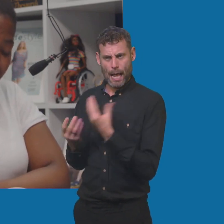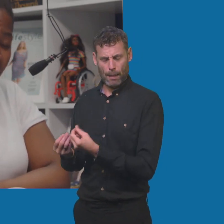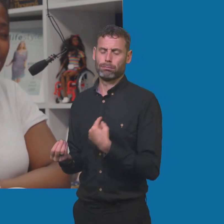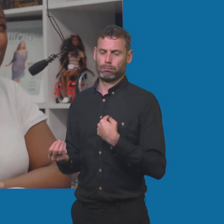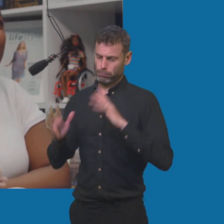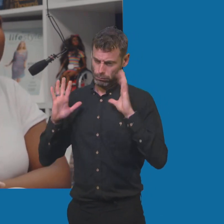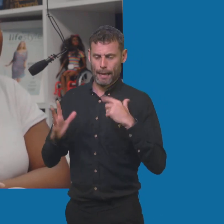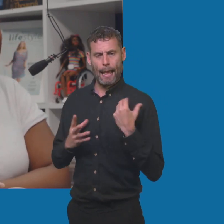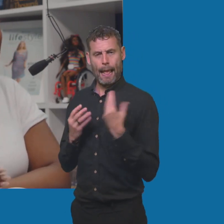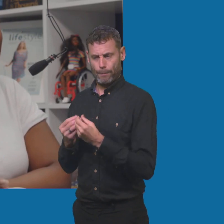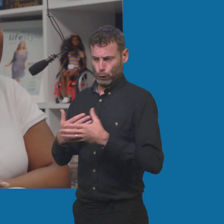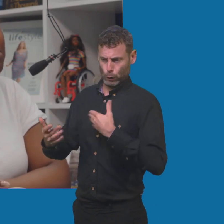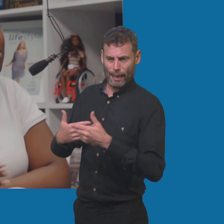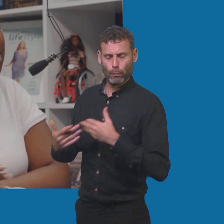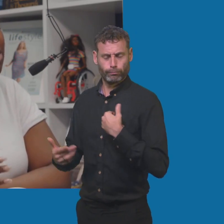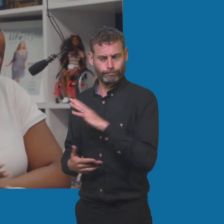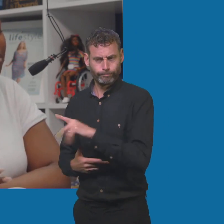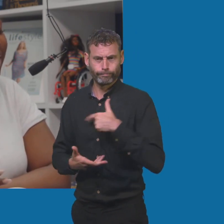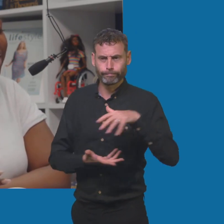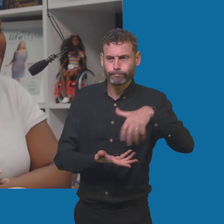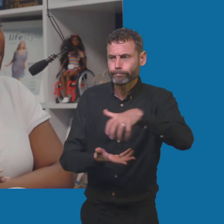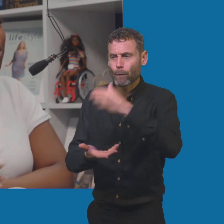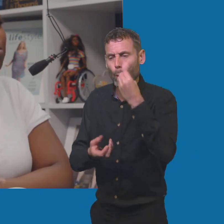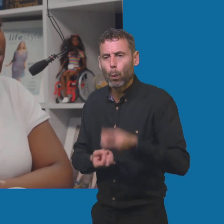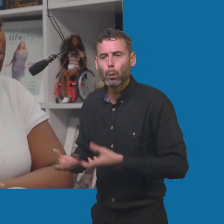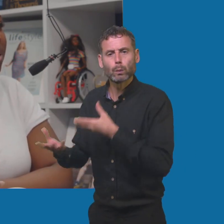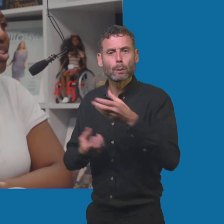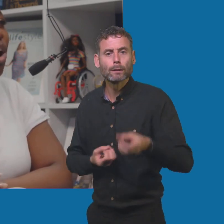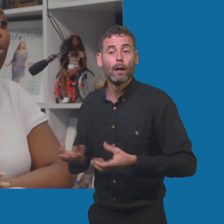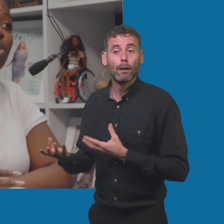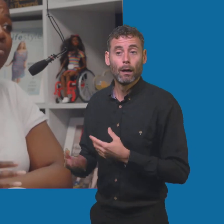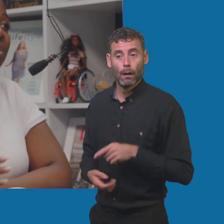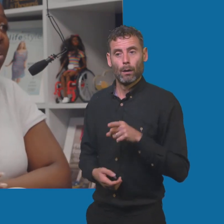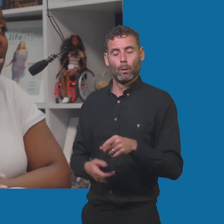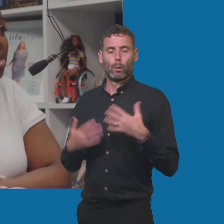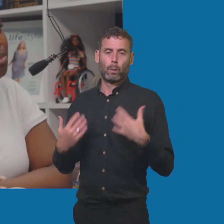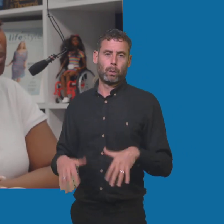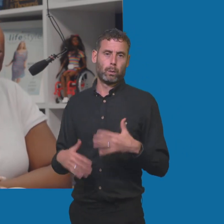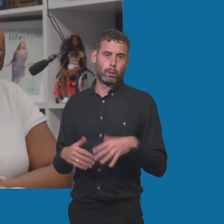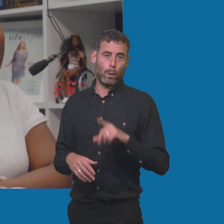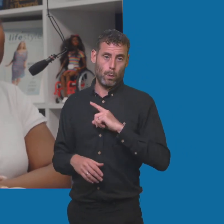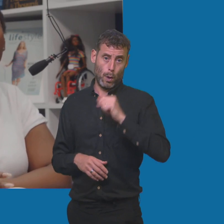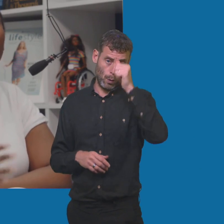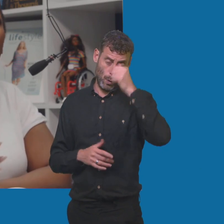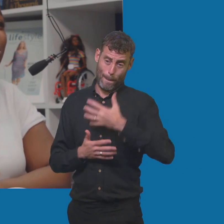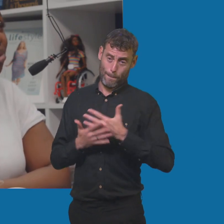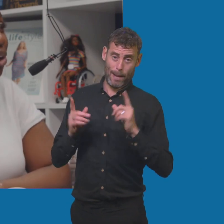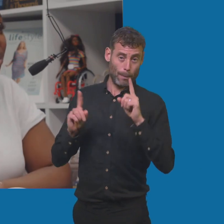And it's just really, this story just comes at a really timely moment with the whole cost of living crisis and people not being able to afford, you know,